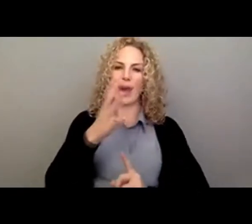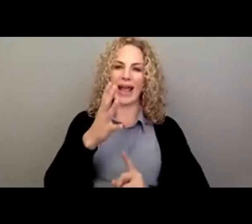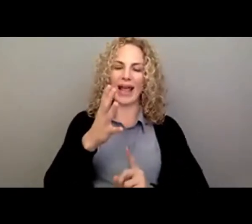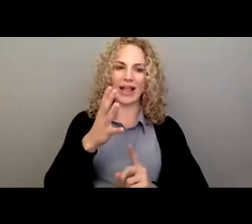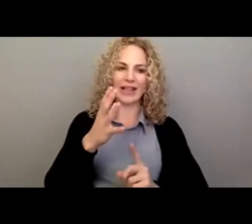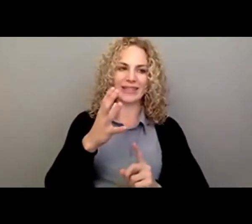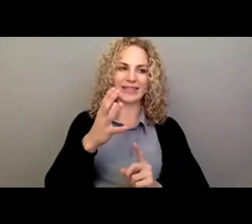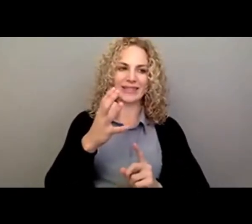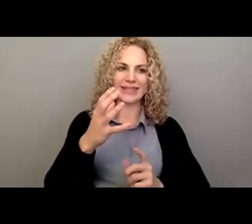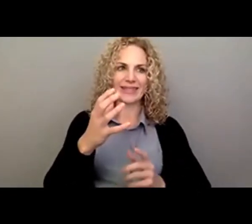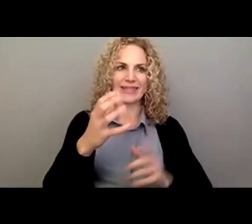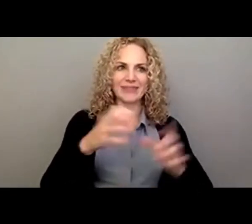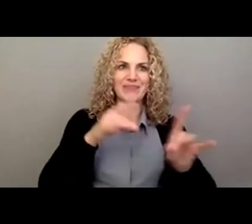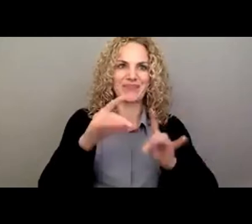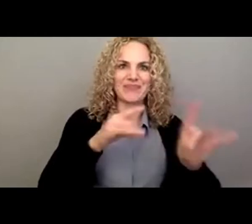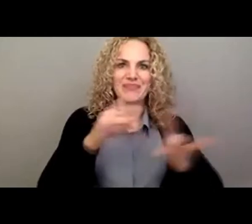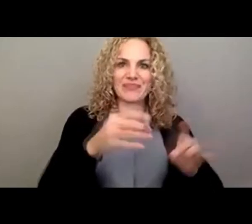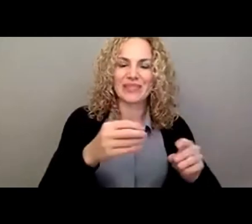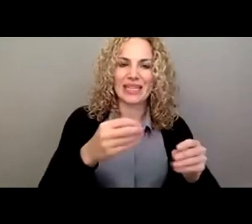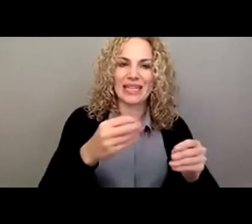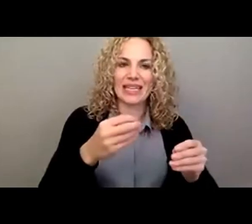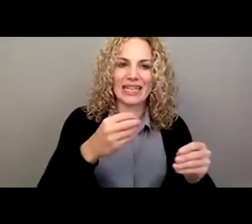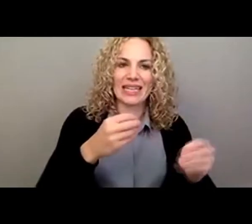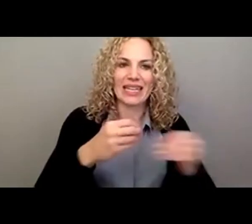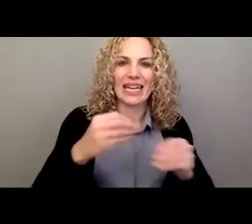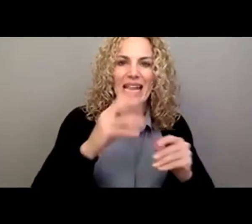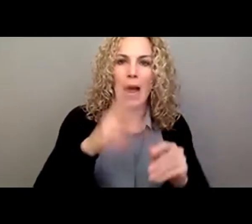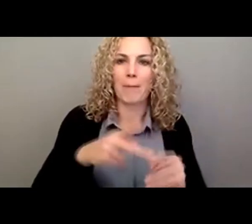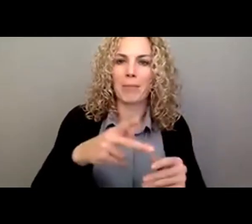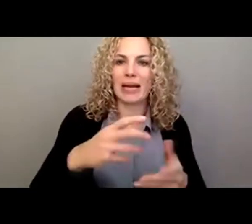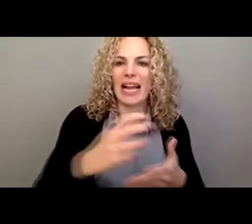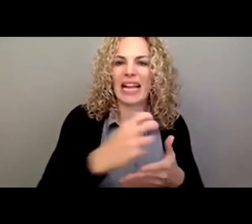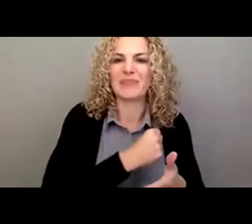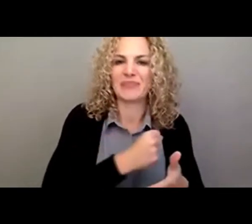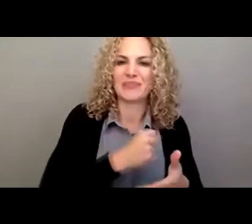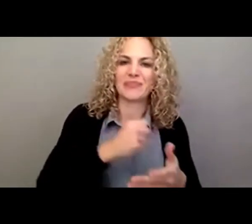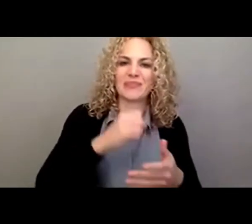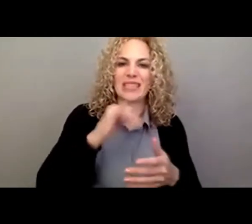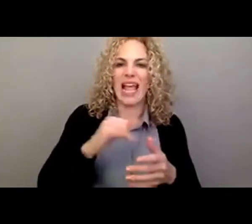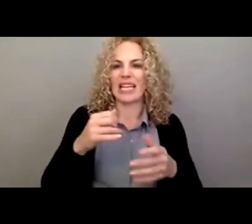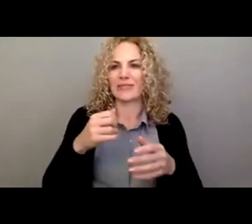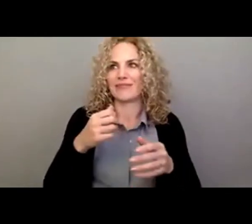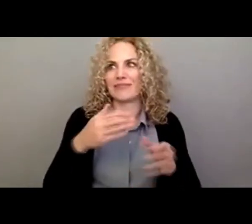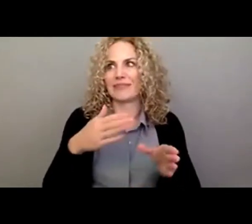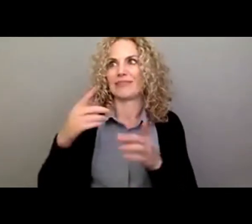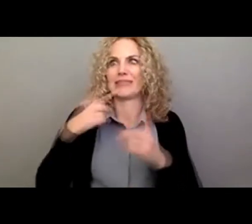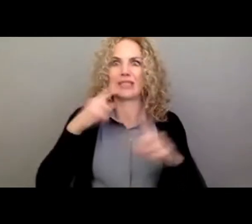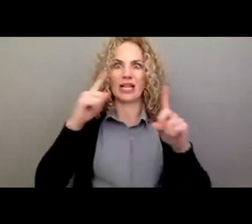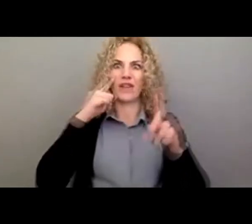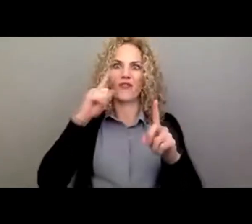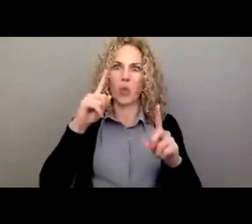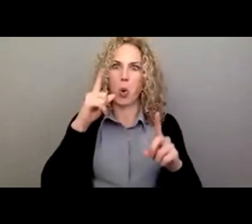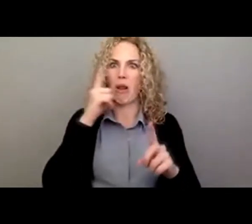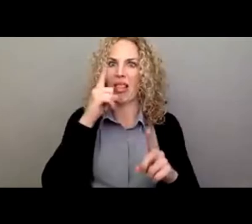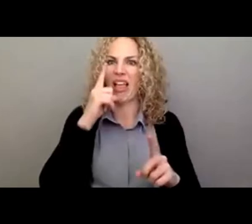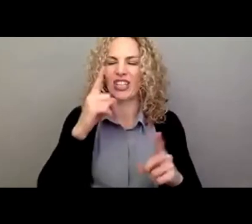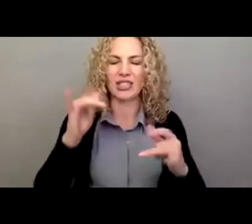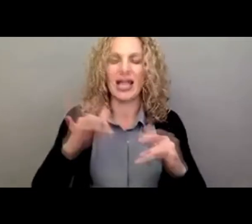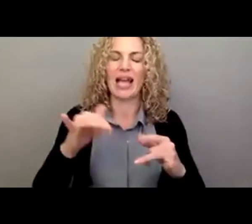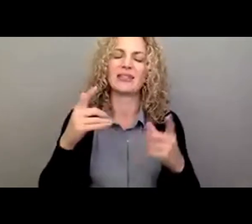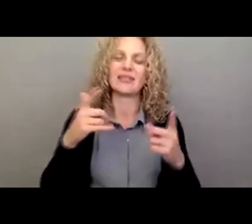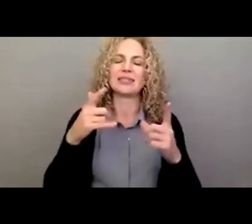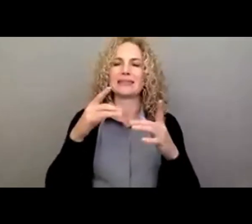I've never heard anything that turns out to be more true when you're trying to lead successful teams.